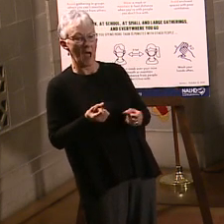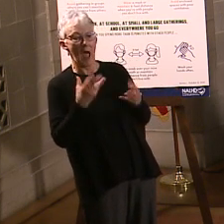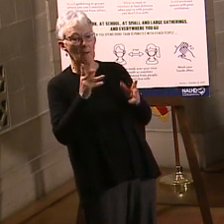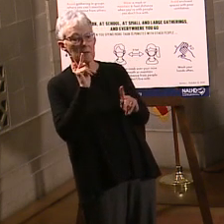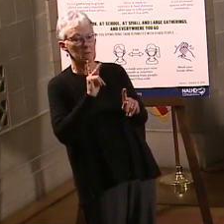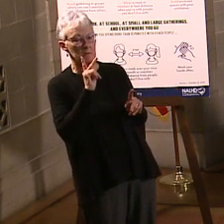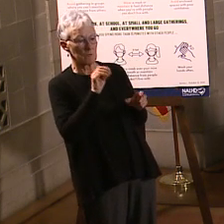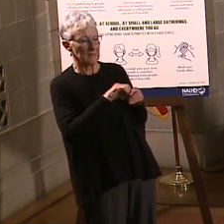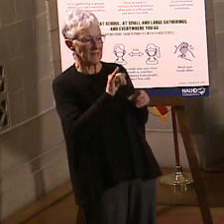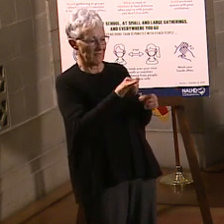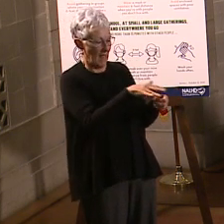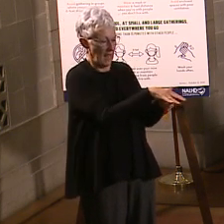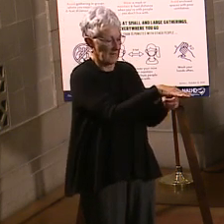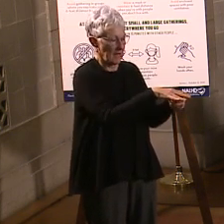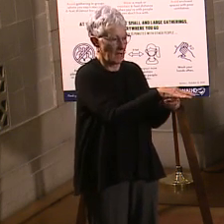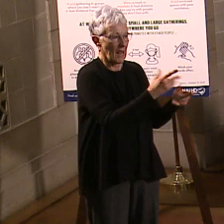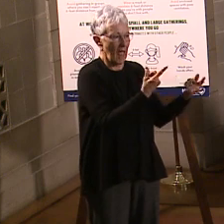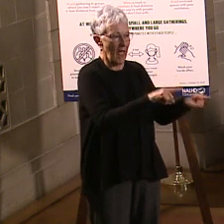Oh, yeah. Okay.